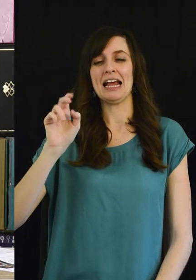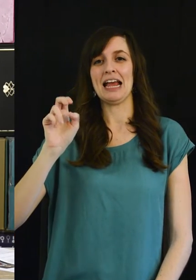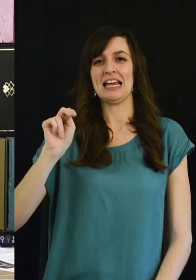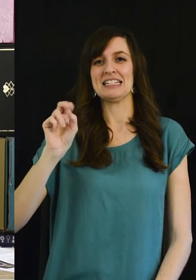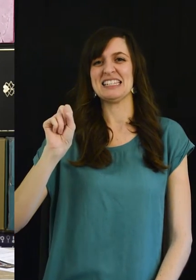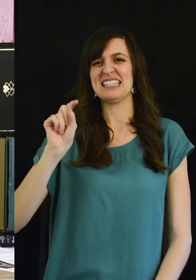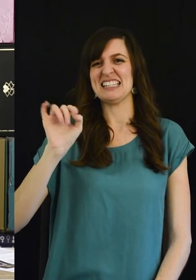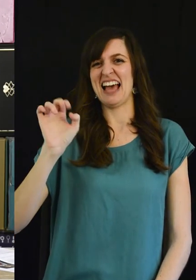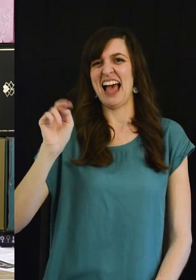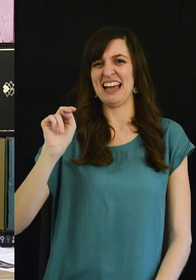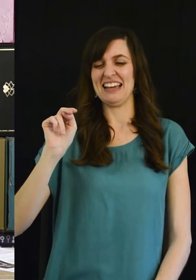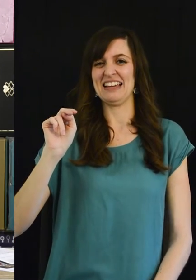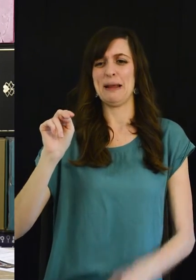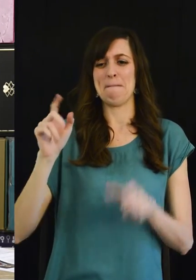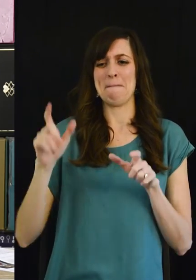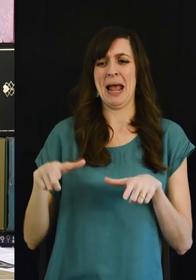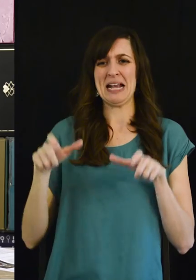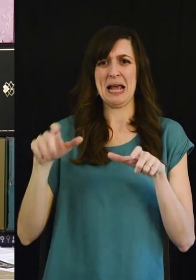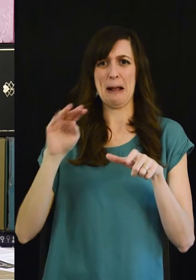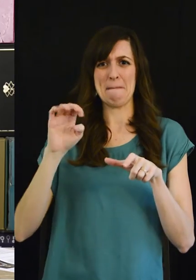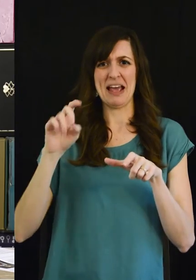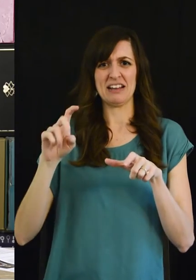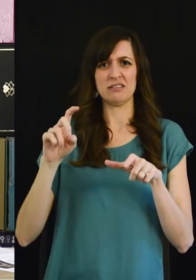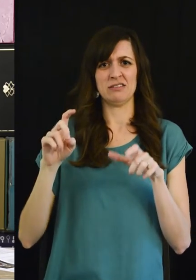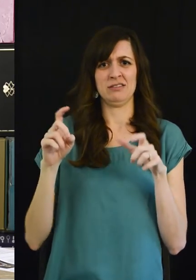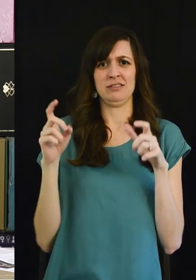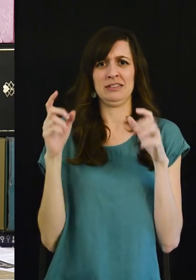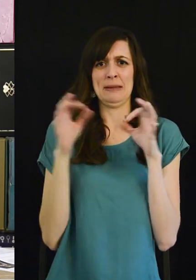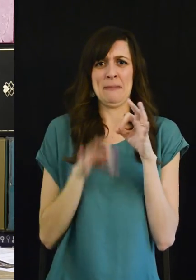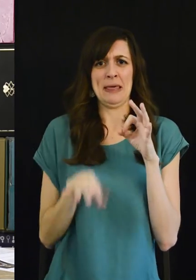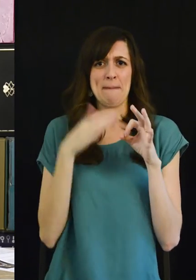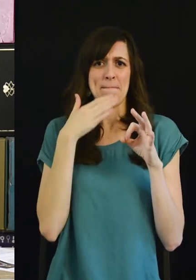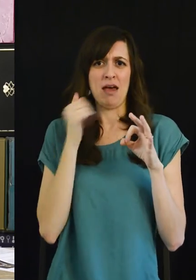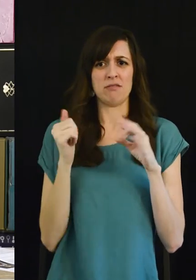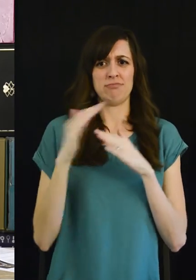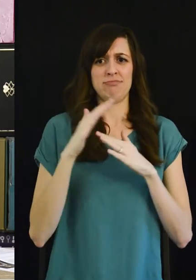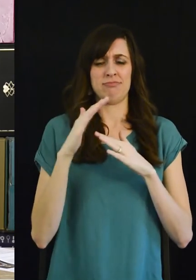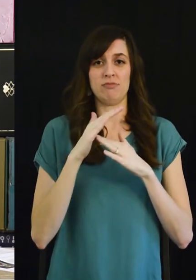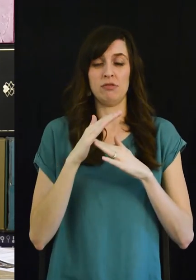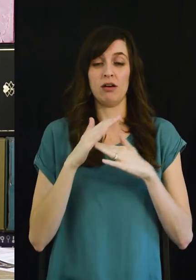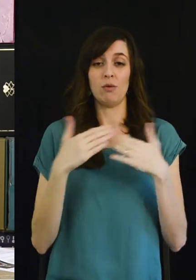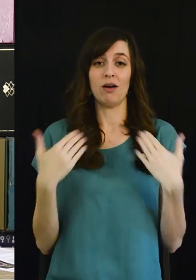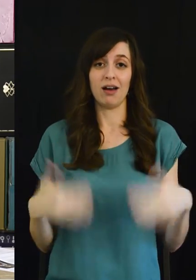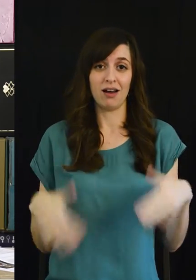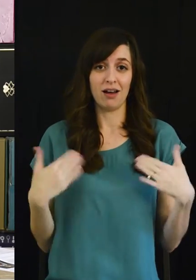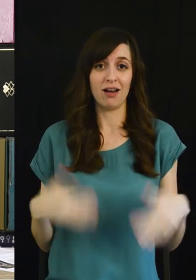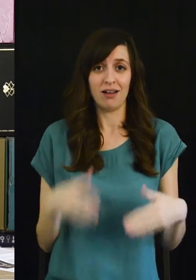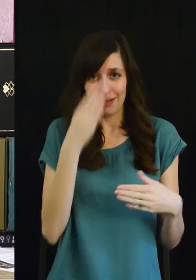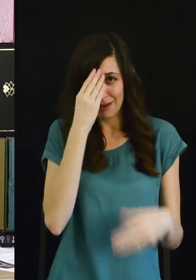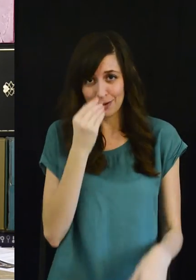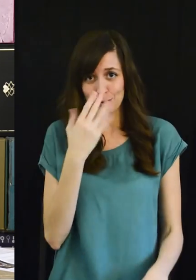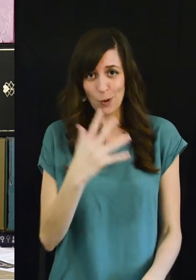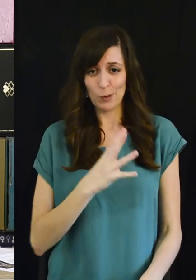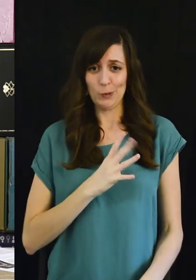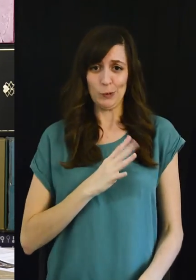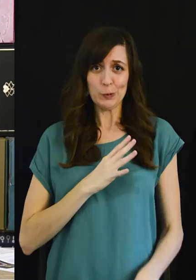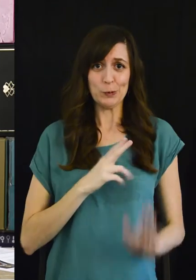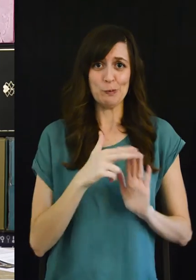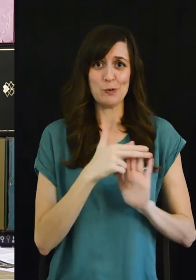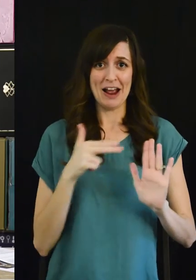best pancakes ever created insanely great pancake mix okay the branding on this is off the hook super cool out